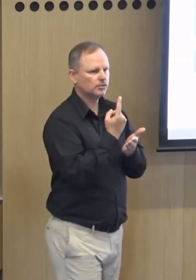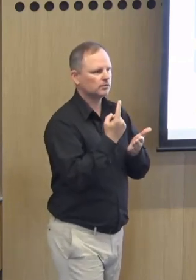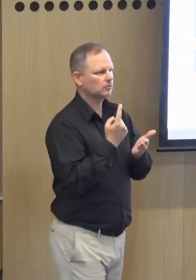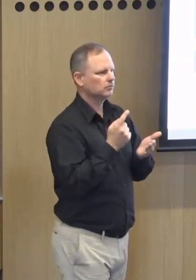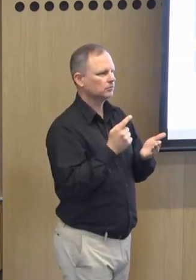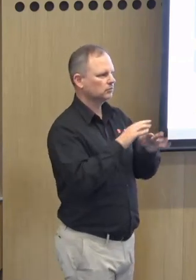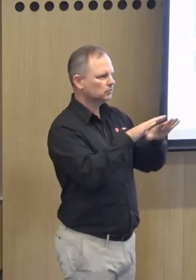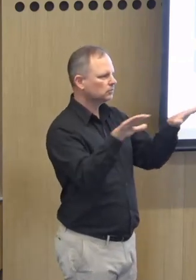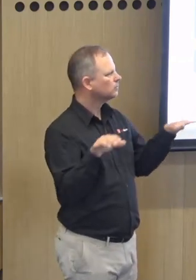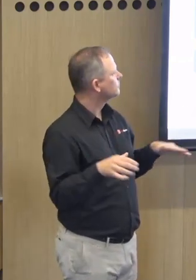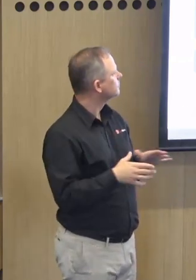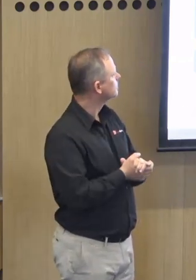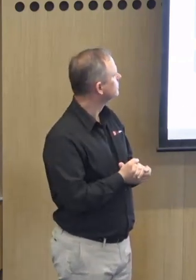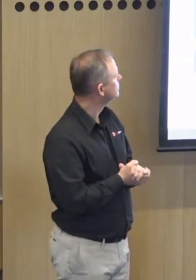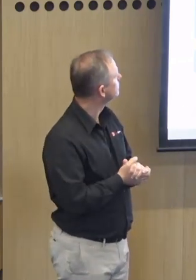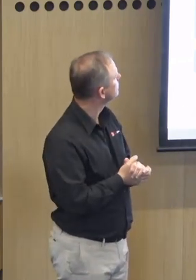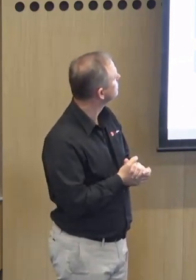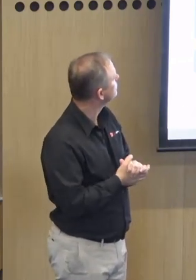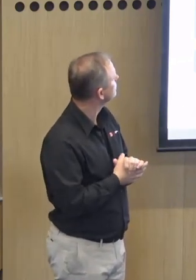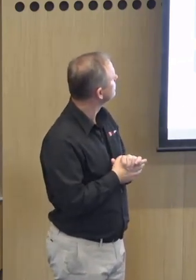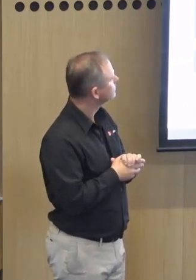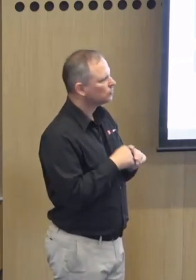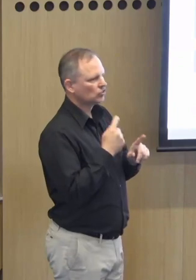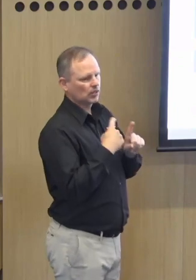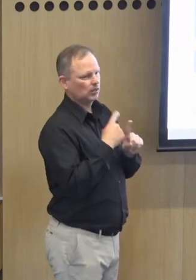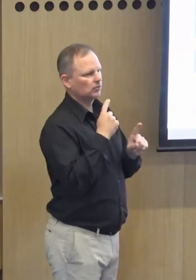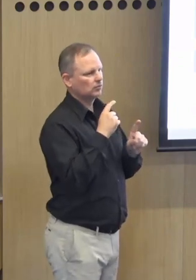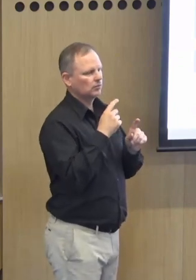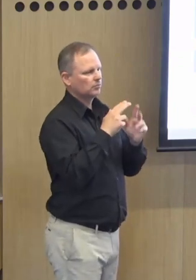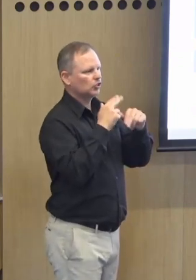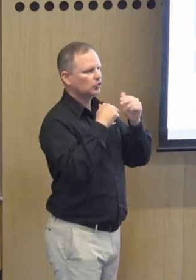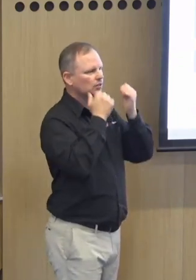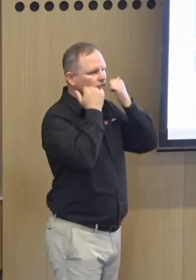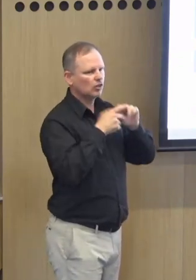we gather from those assessments and reviews